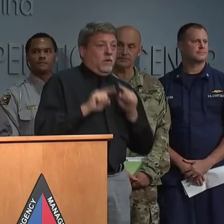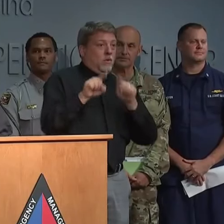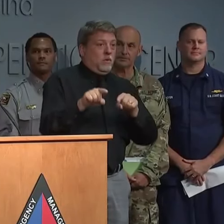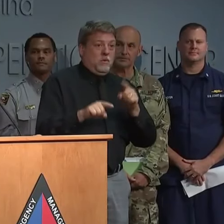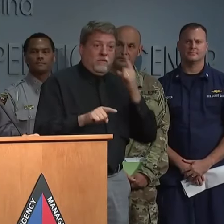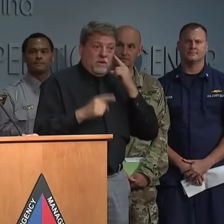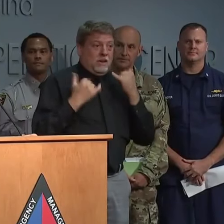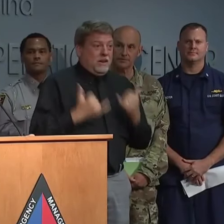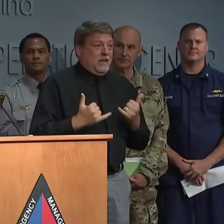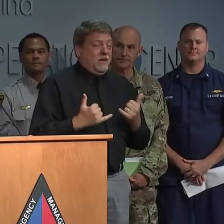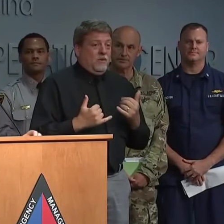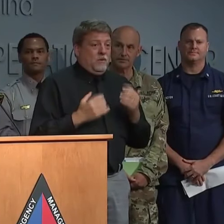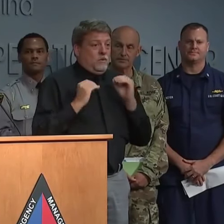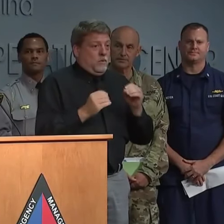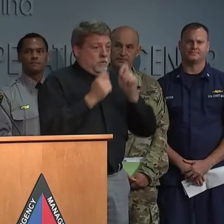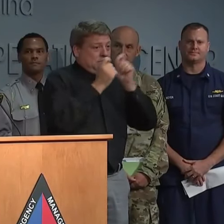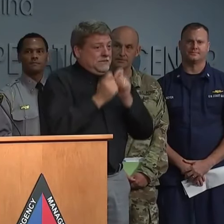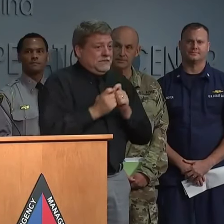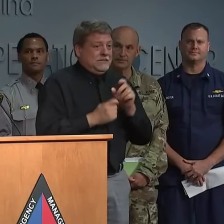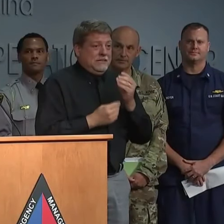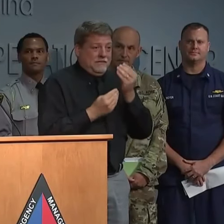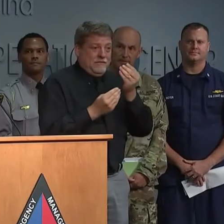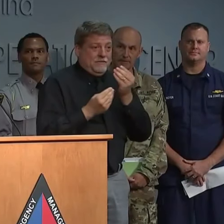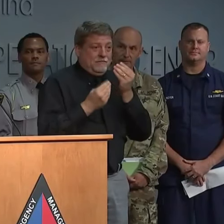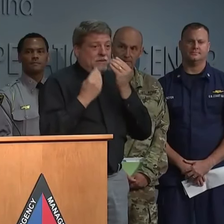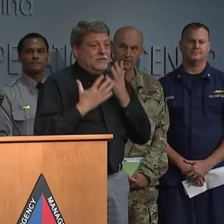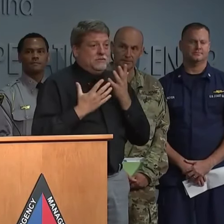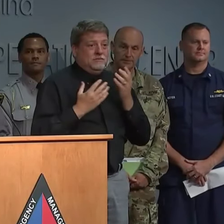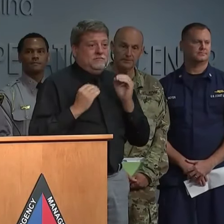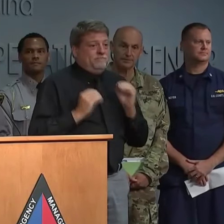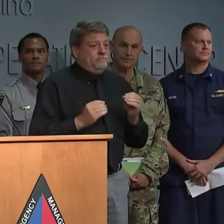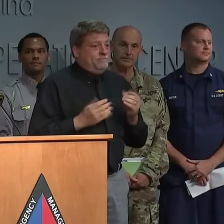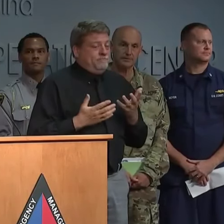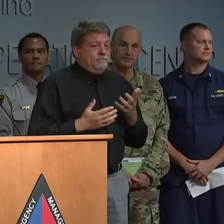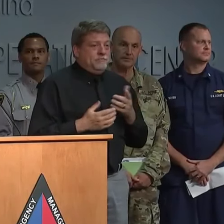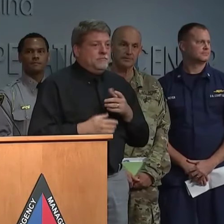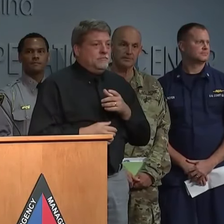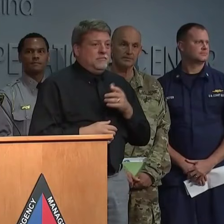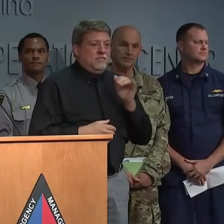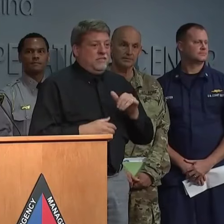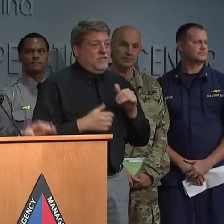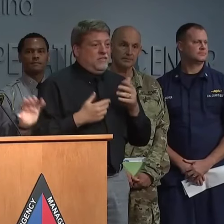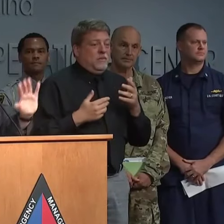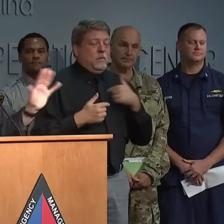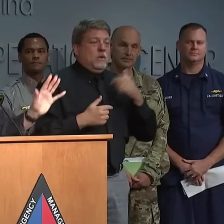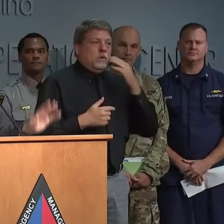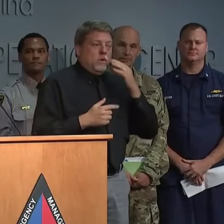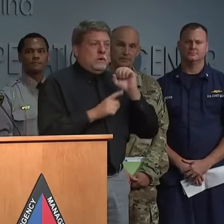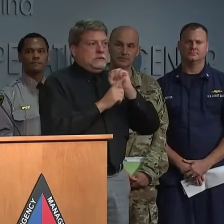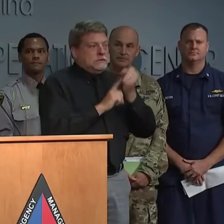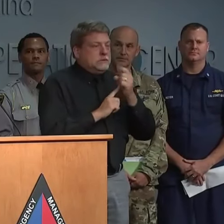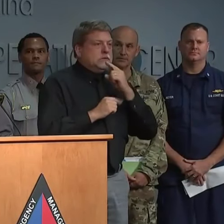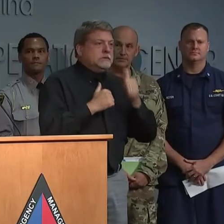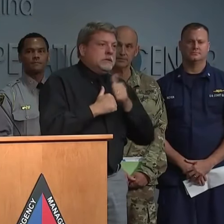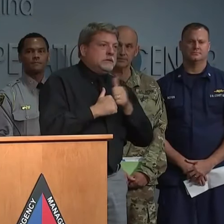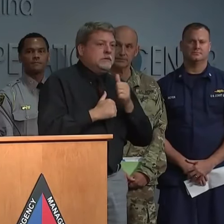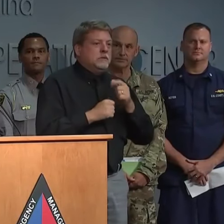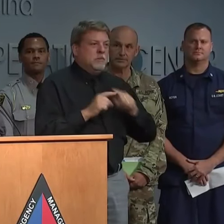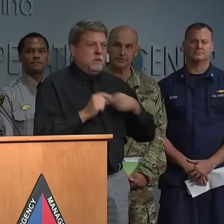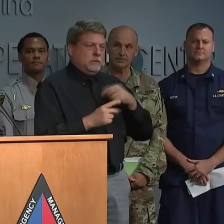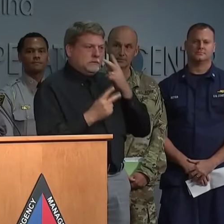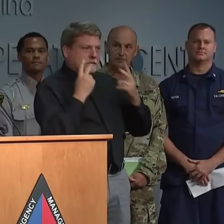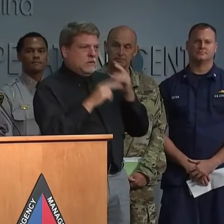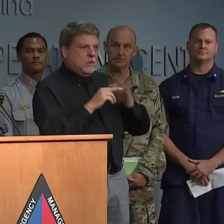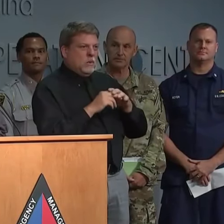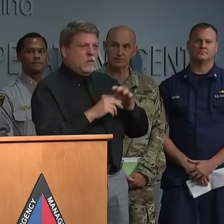any more specific official information than that. There are some things going around on social media,